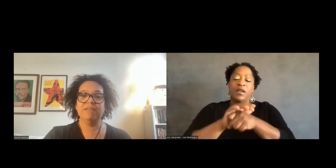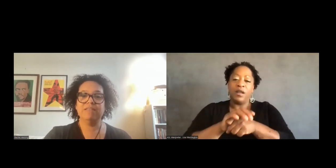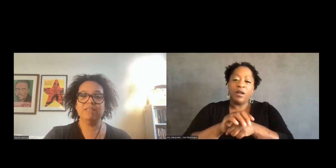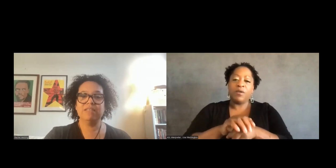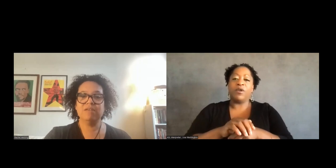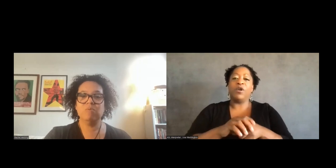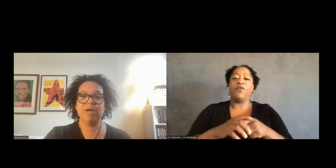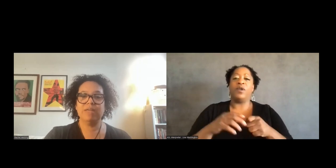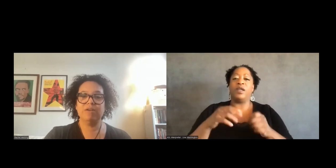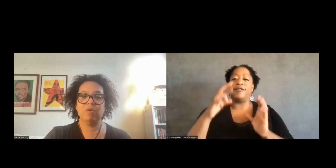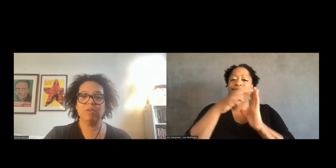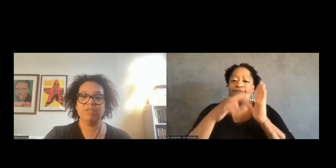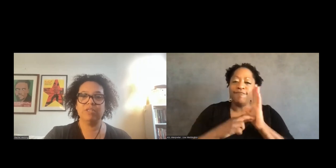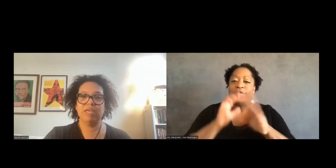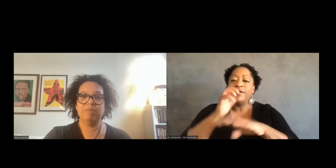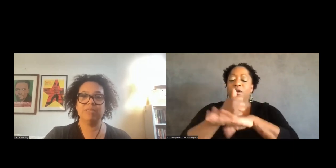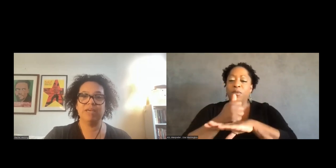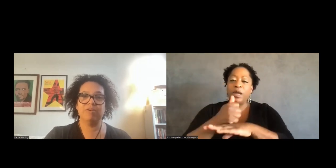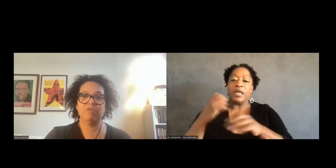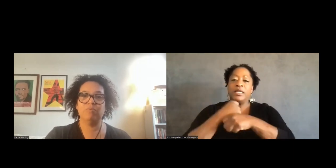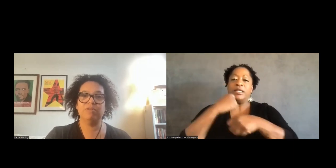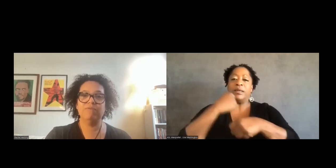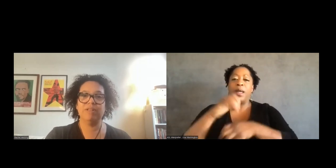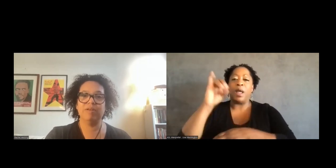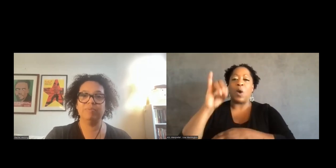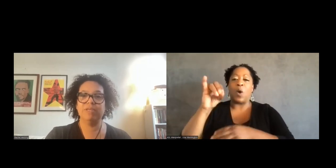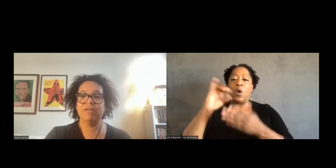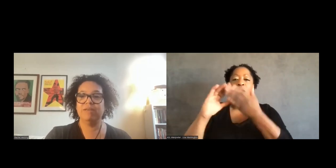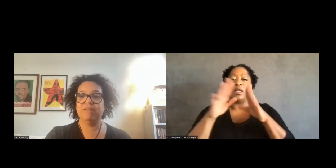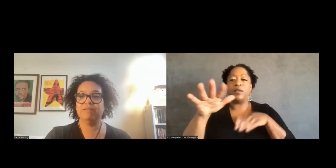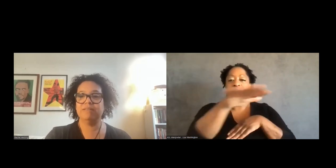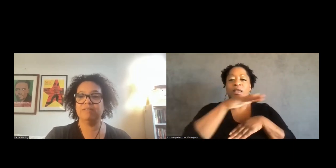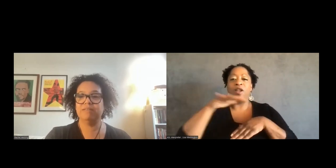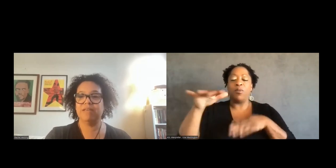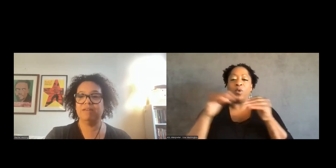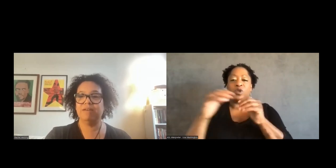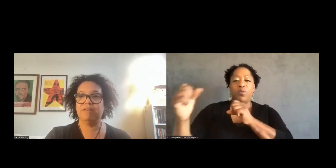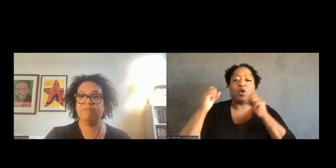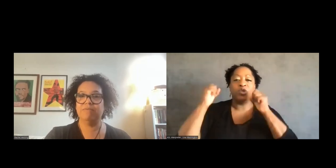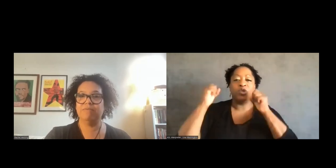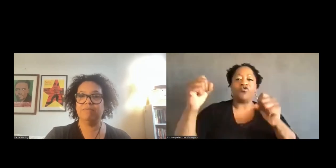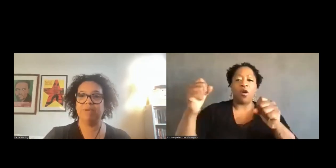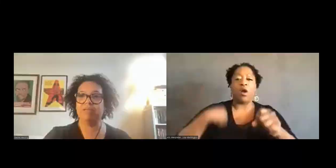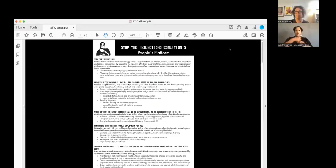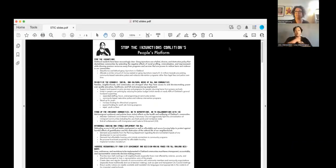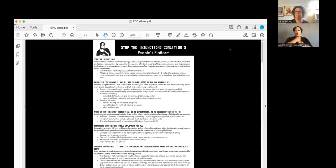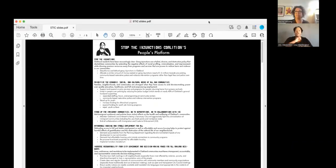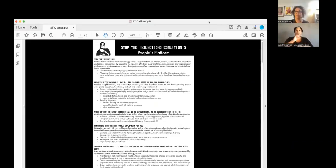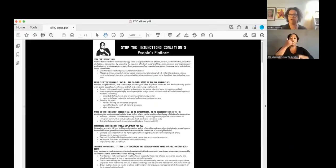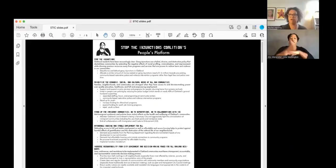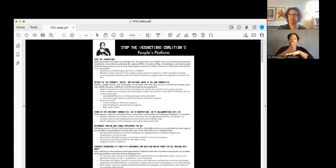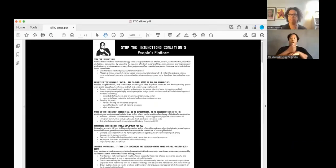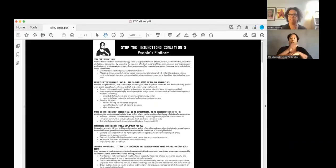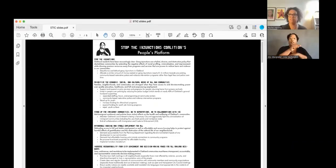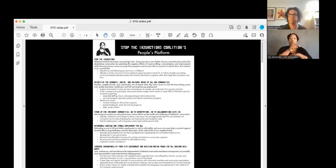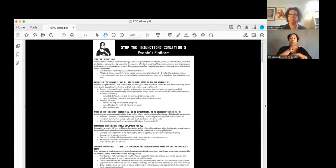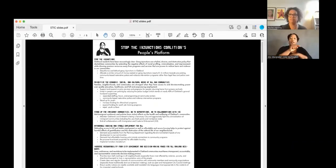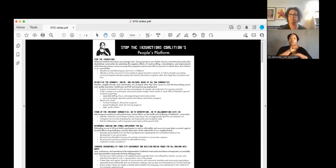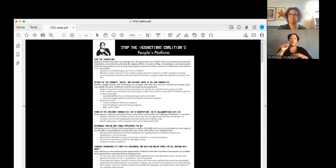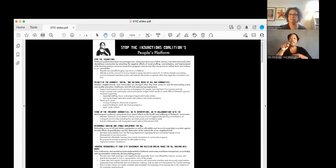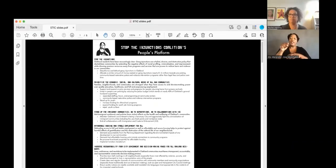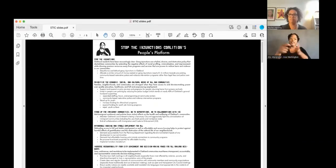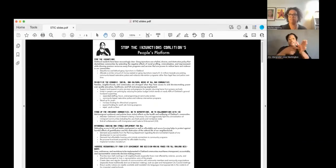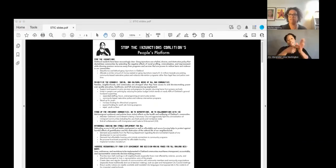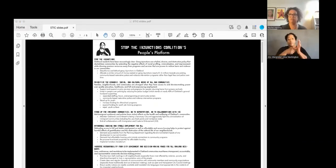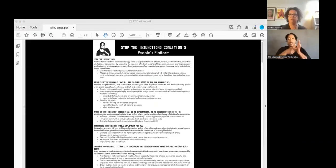As the citywide coalition came together, we developed this set of demands. And they're going to be hard to see because